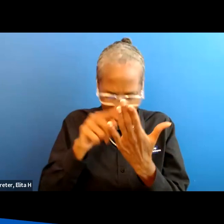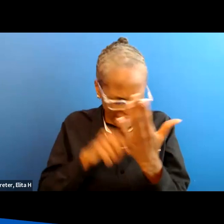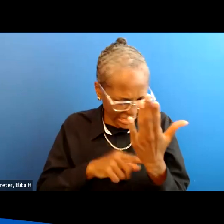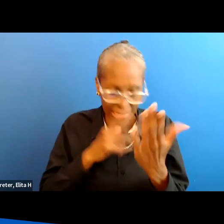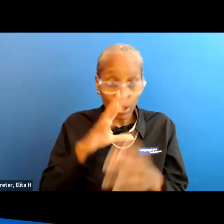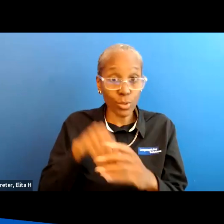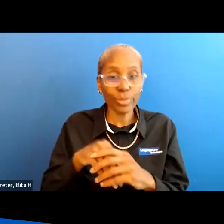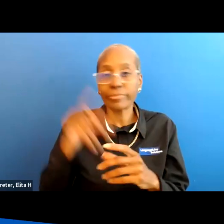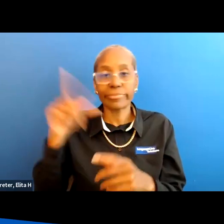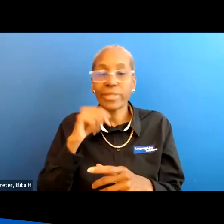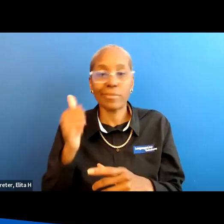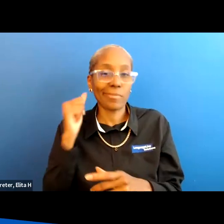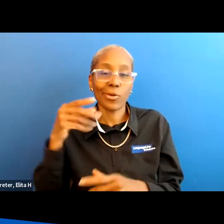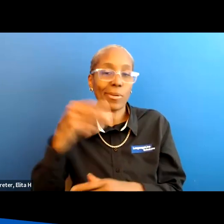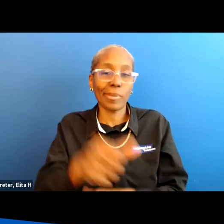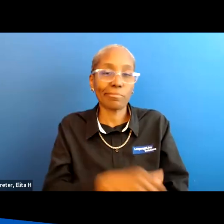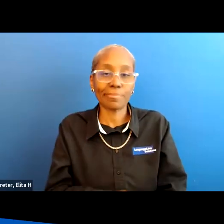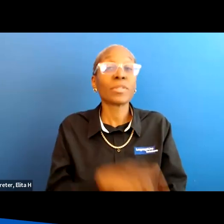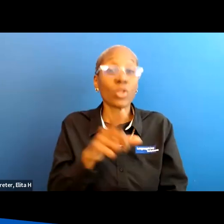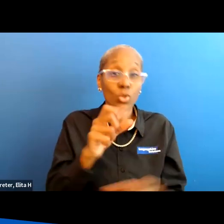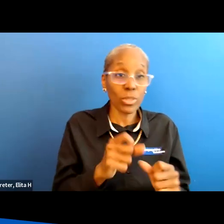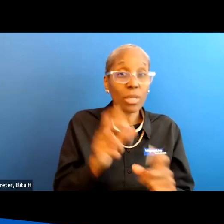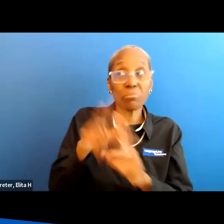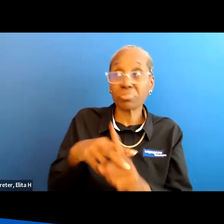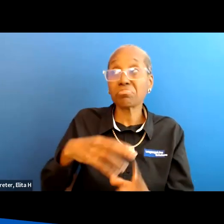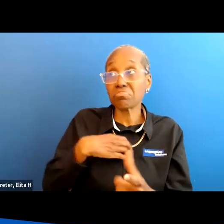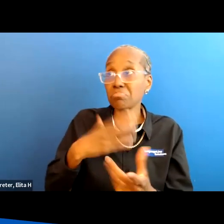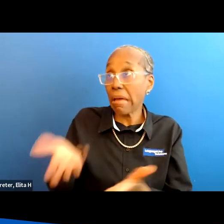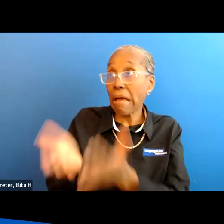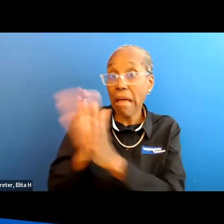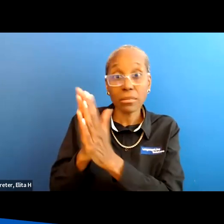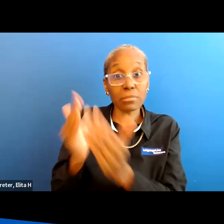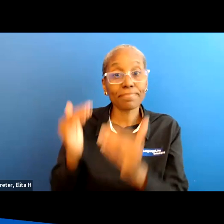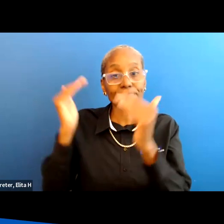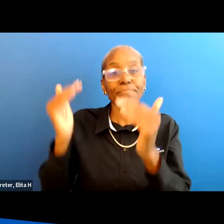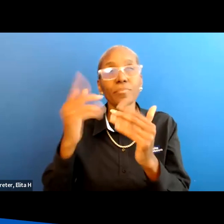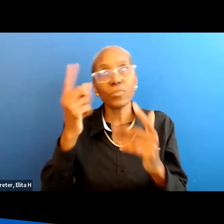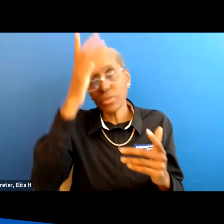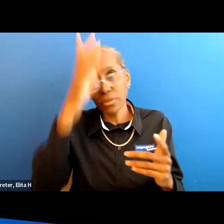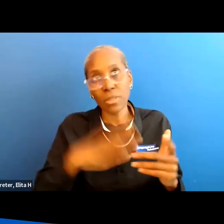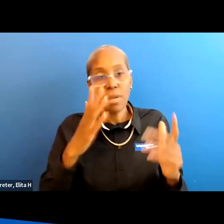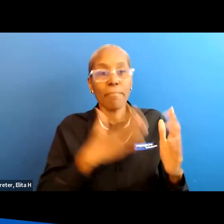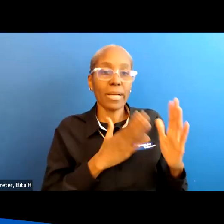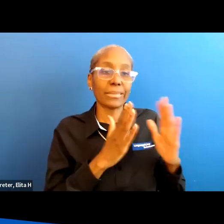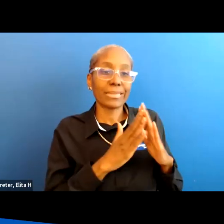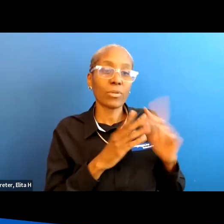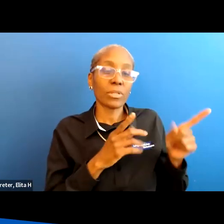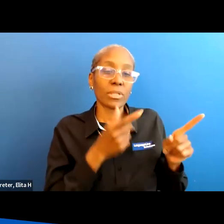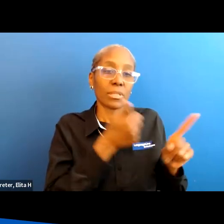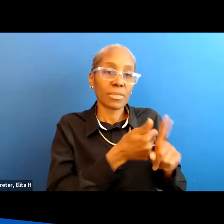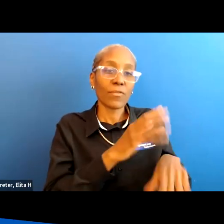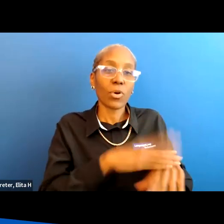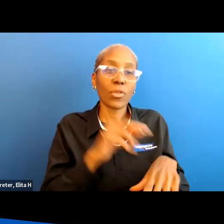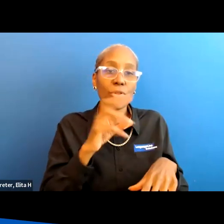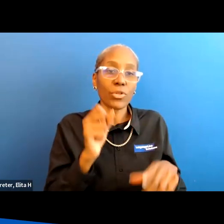things they're probably not going to pay for it but you can appeal um there was a gentleman in the town where i live and he was on the news